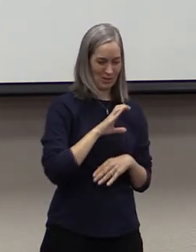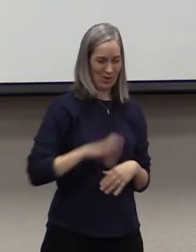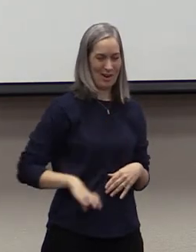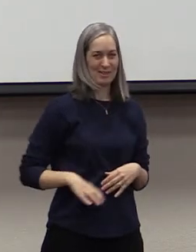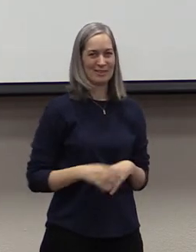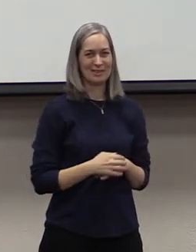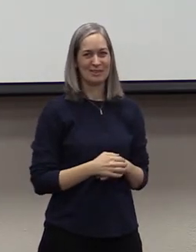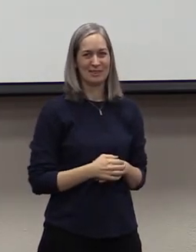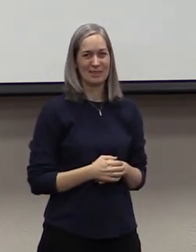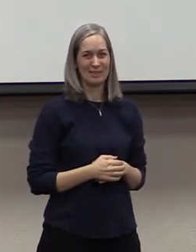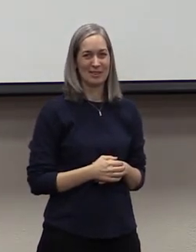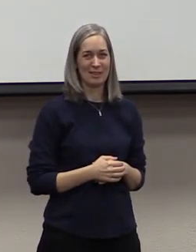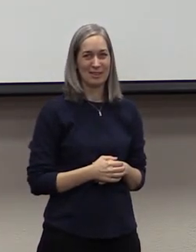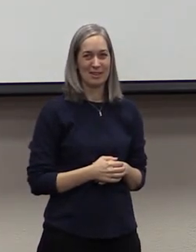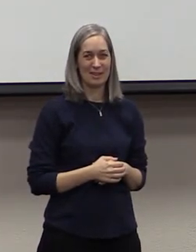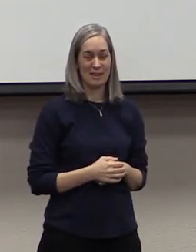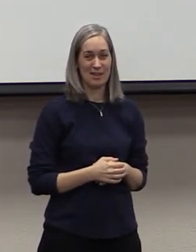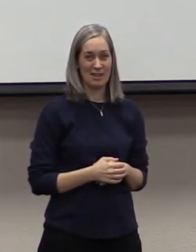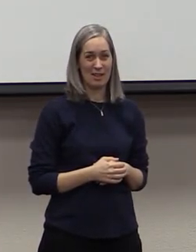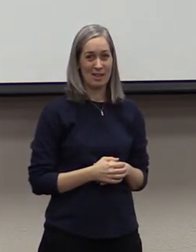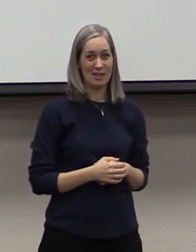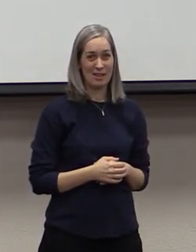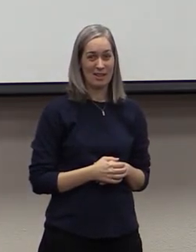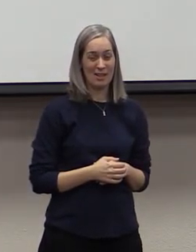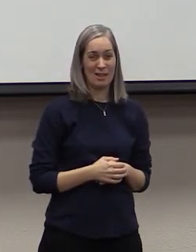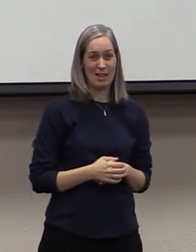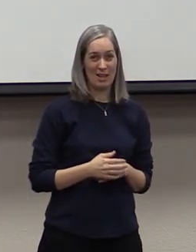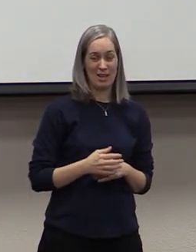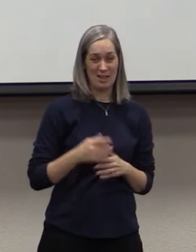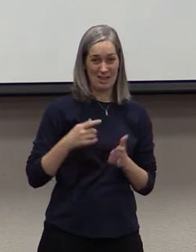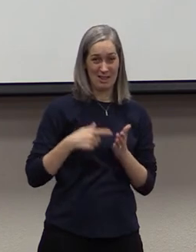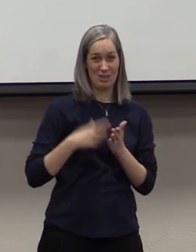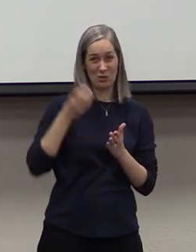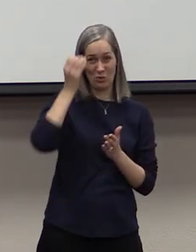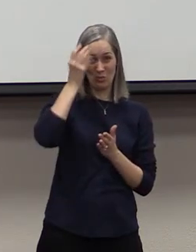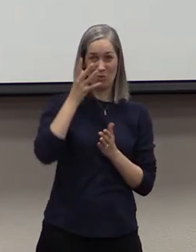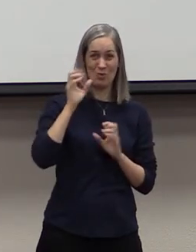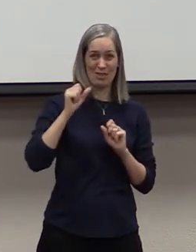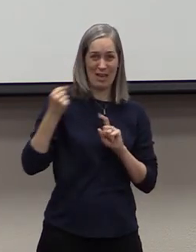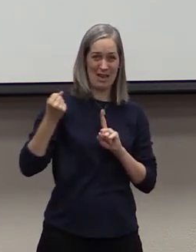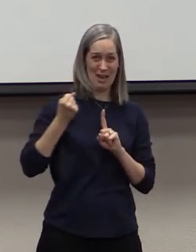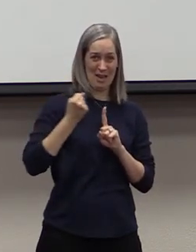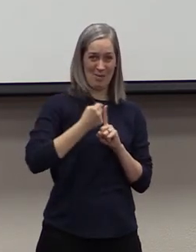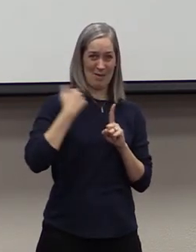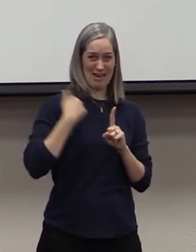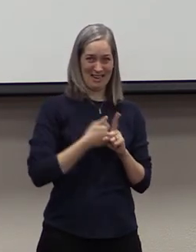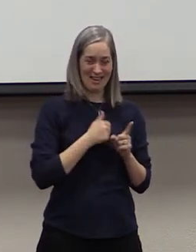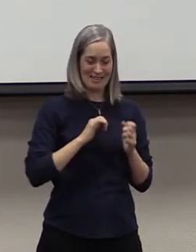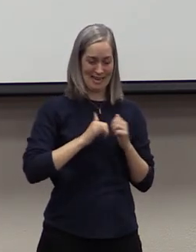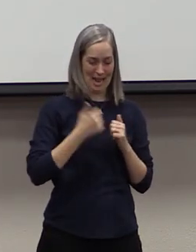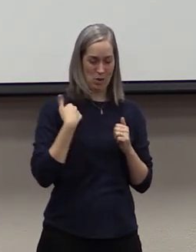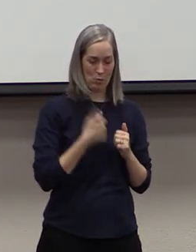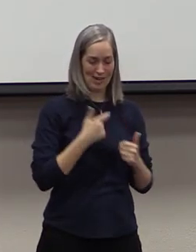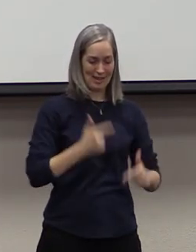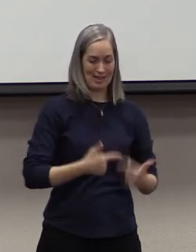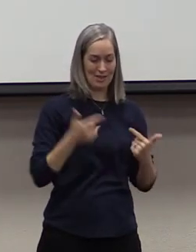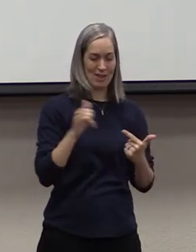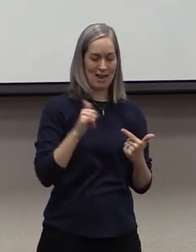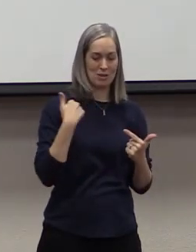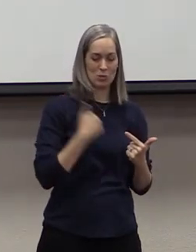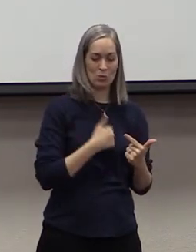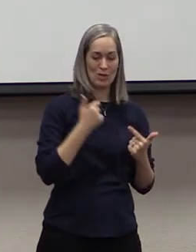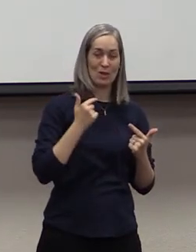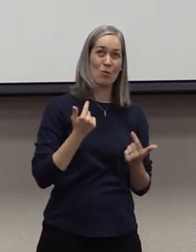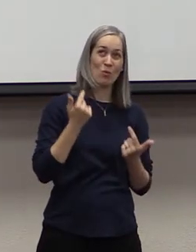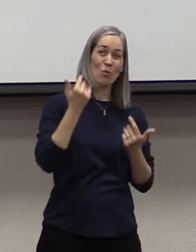will impact us to live our lives inside of his coming. So 1 Thessalonians chapter